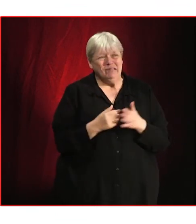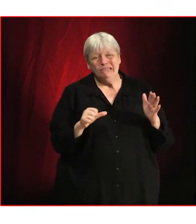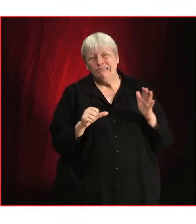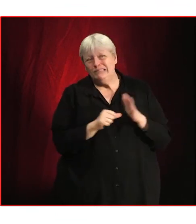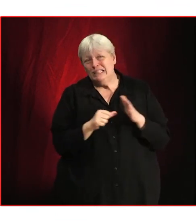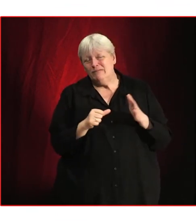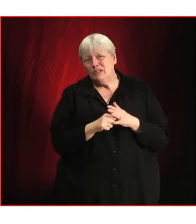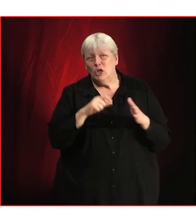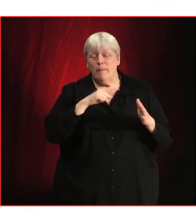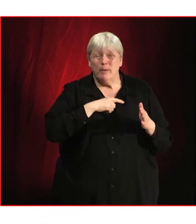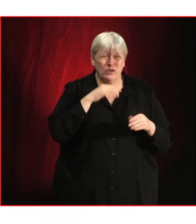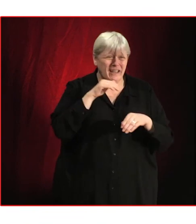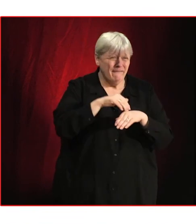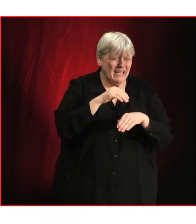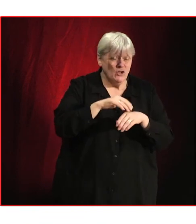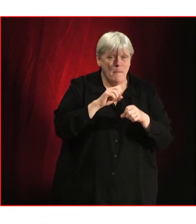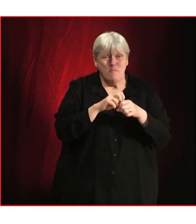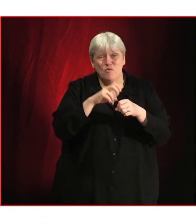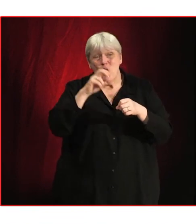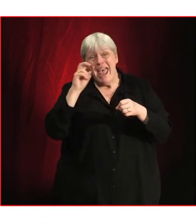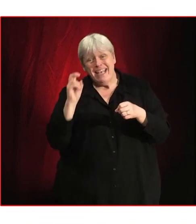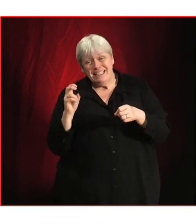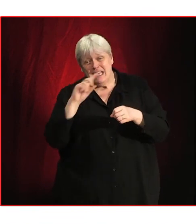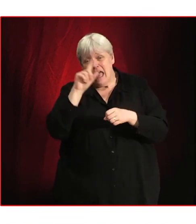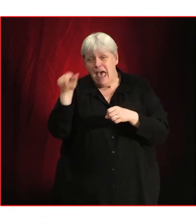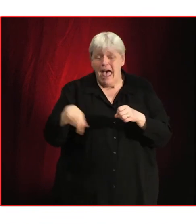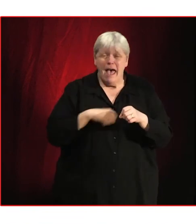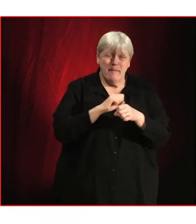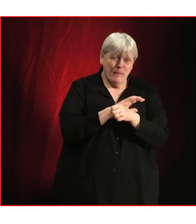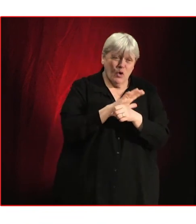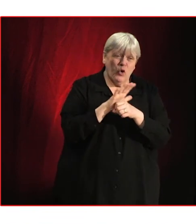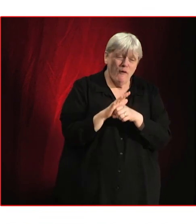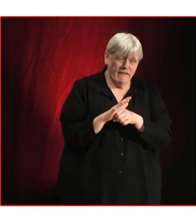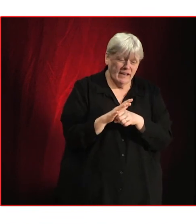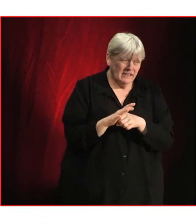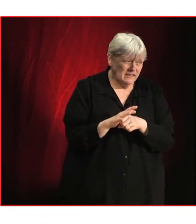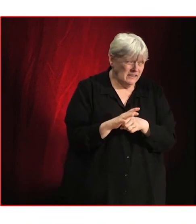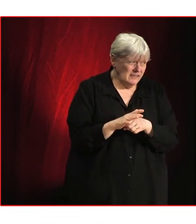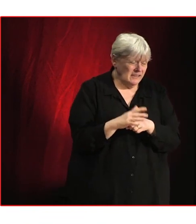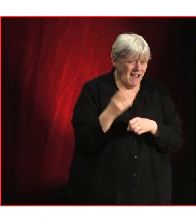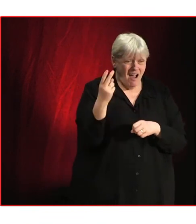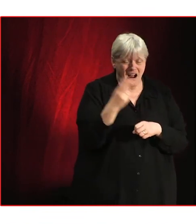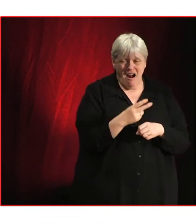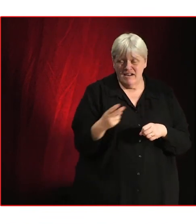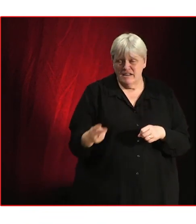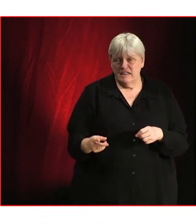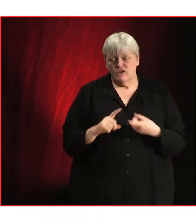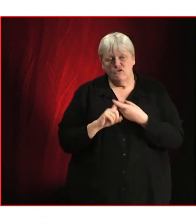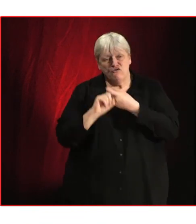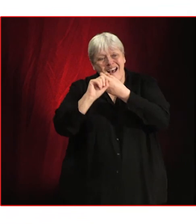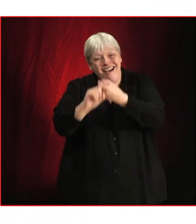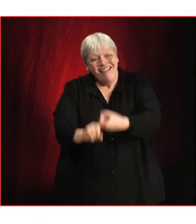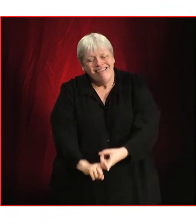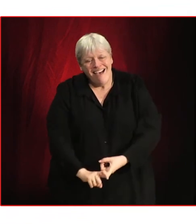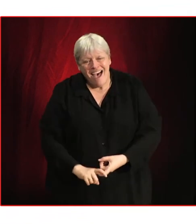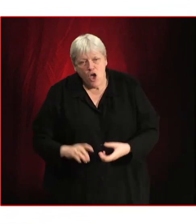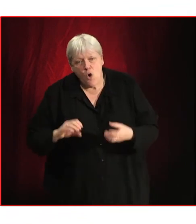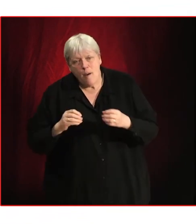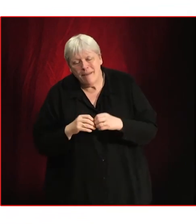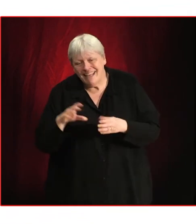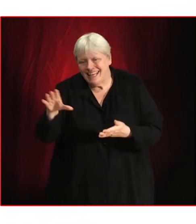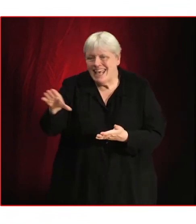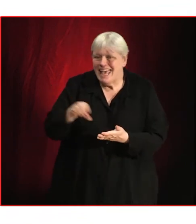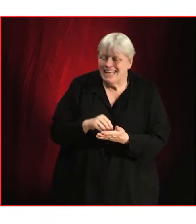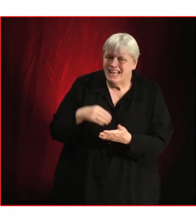the compounded effects of Brexit and the pandemic, artists have relied heavily on making an income